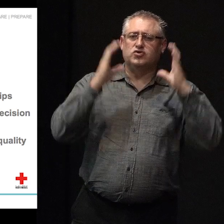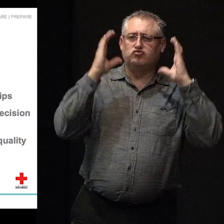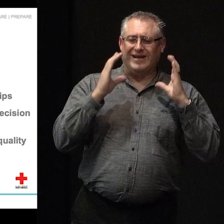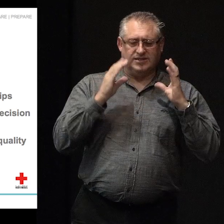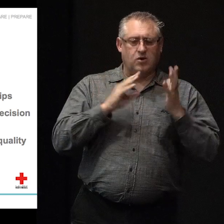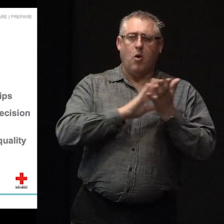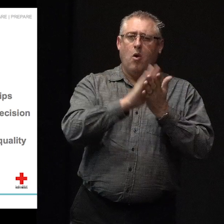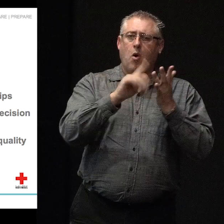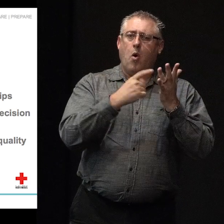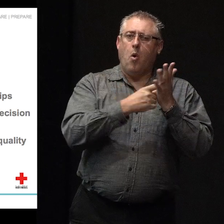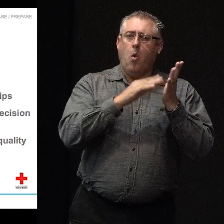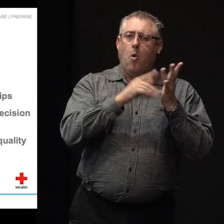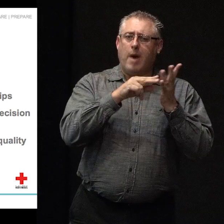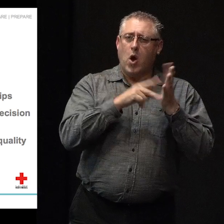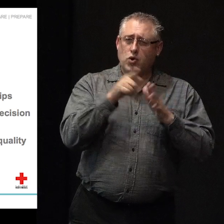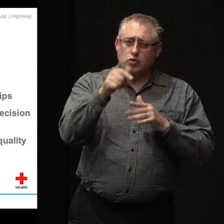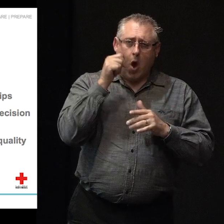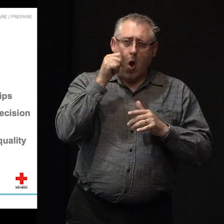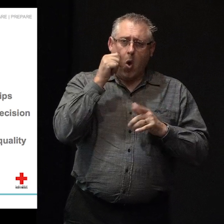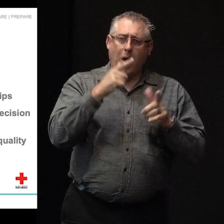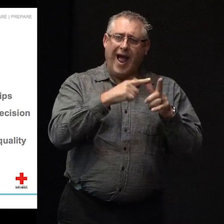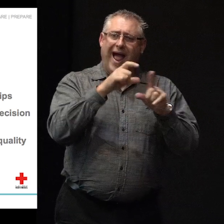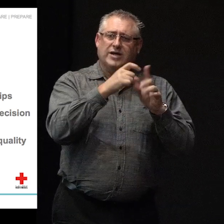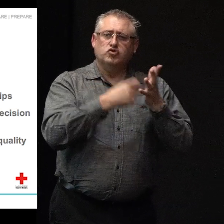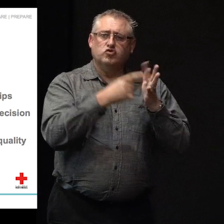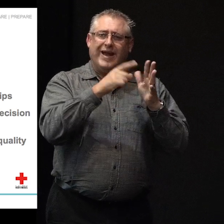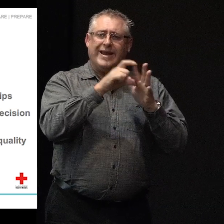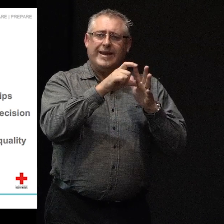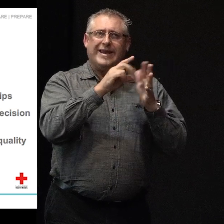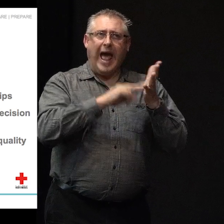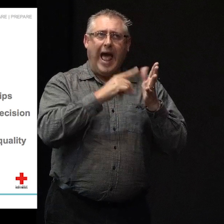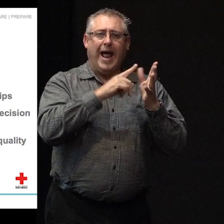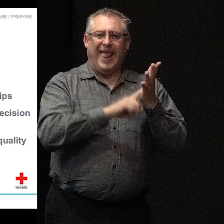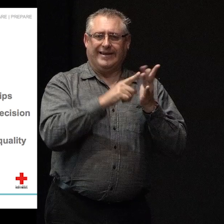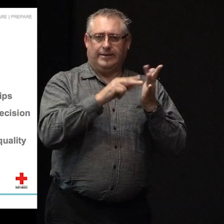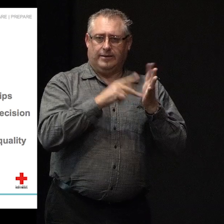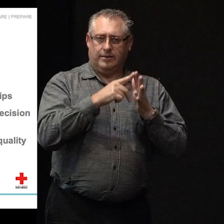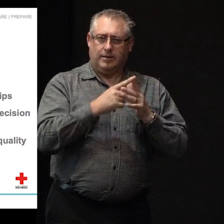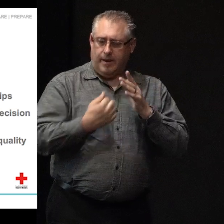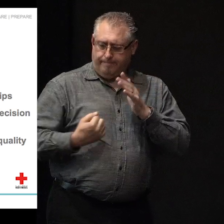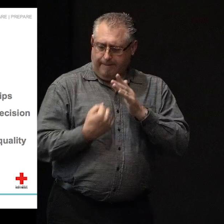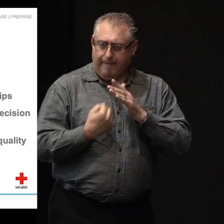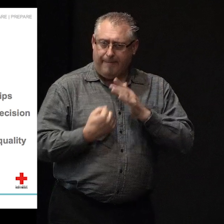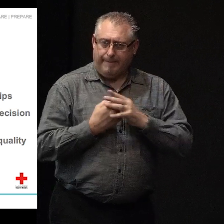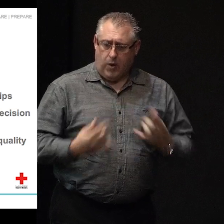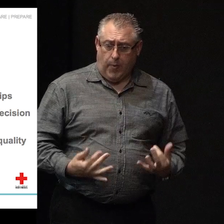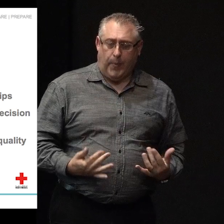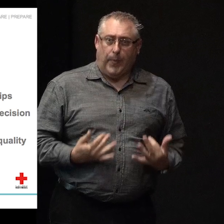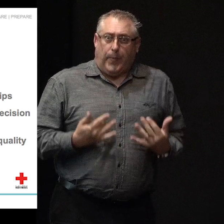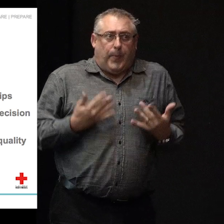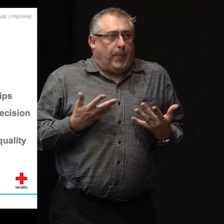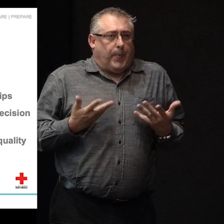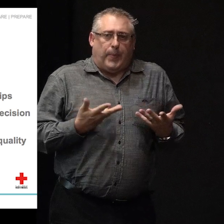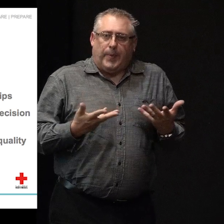familiar with adrenaline. So when there's a stressful event, adrenaline pumps our bodies. So if you think about it, it's akin